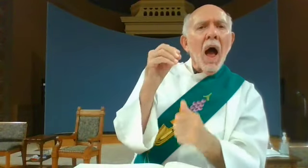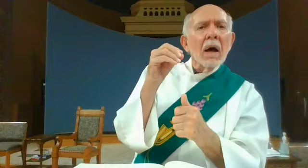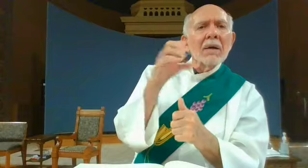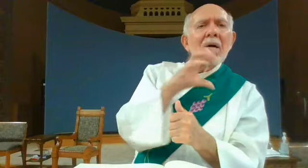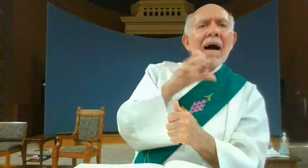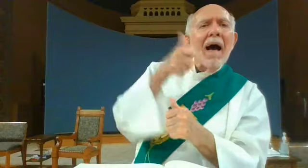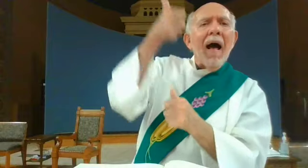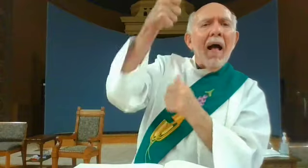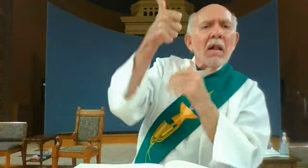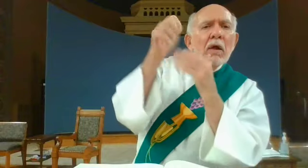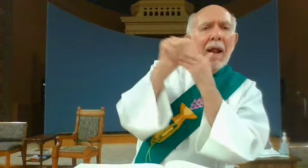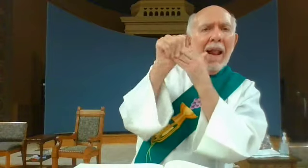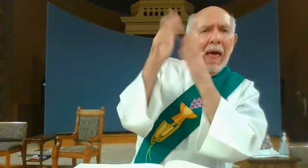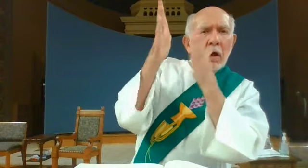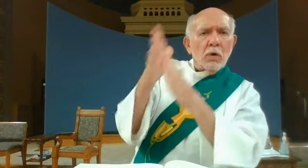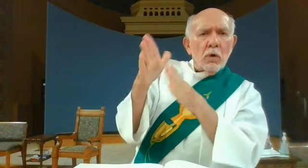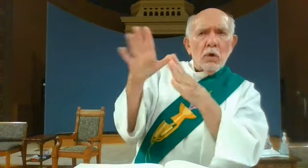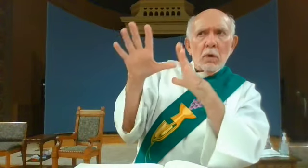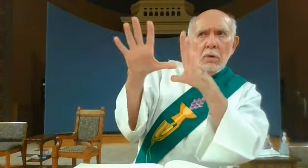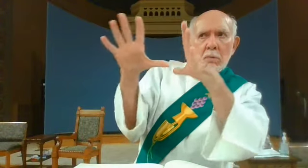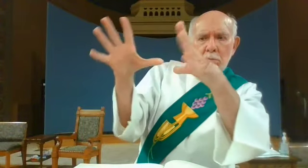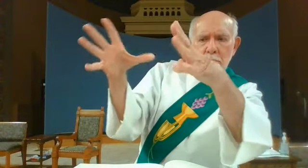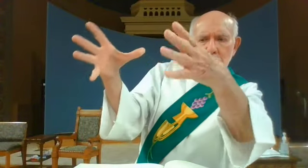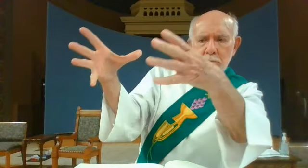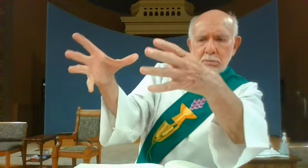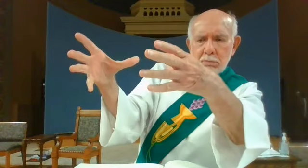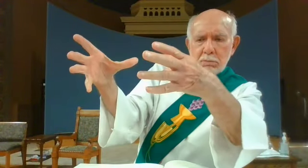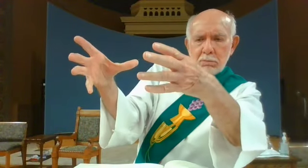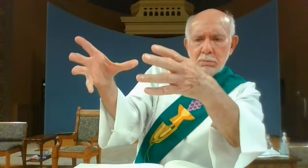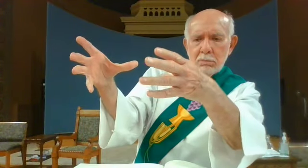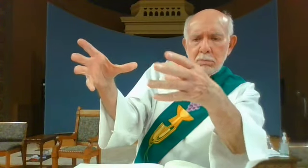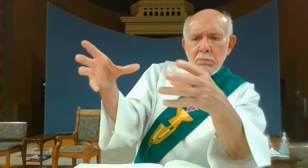hear another parable hear